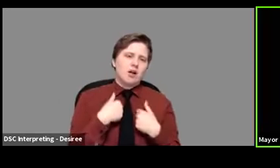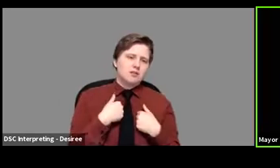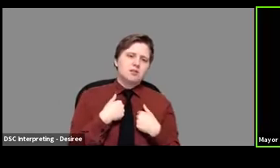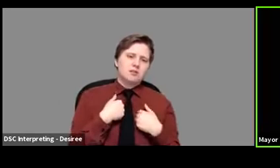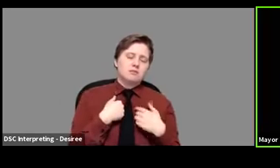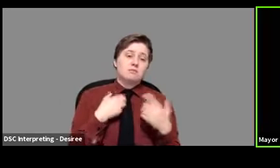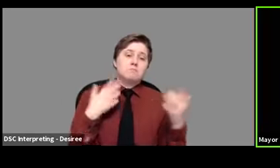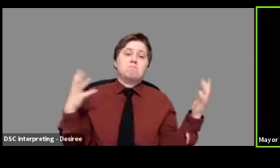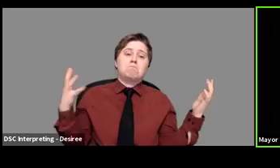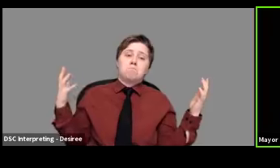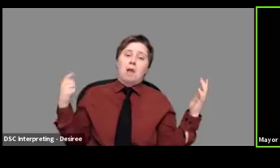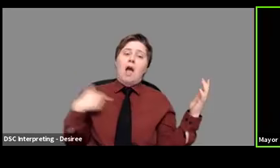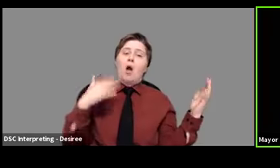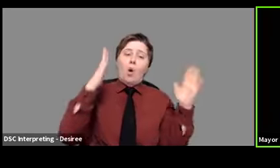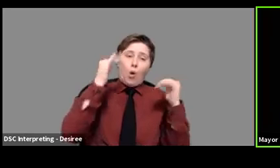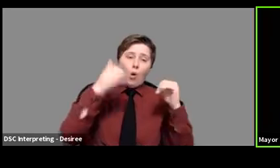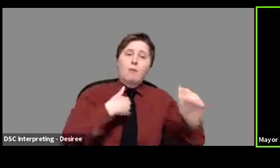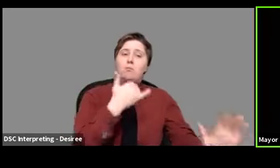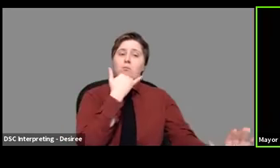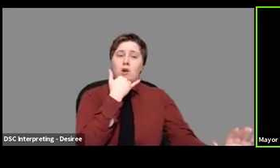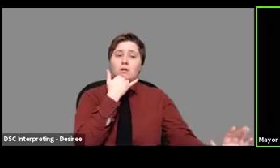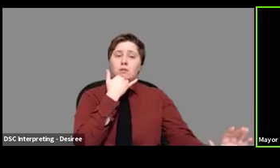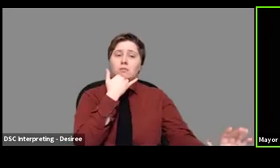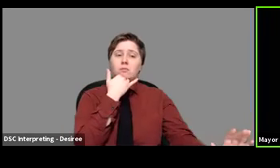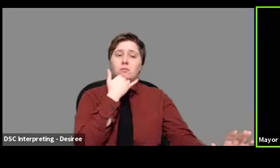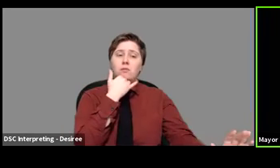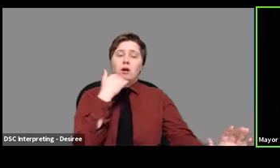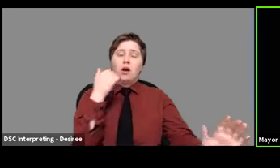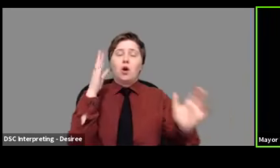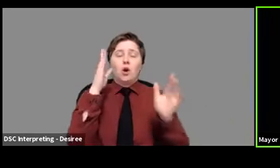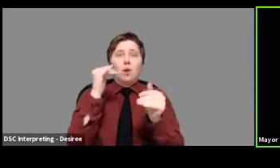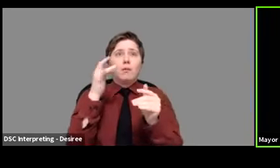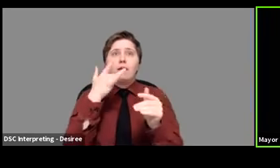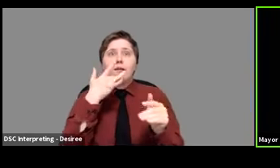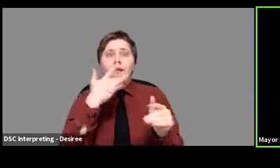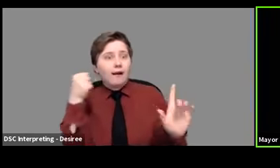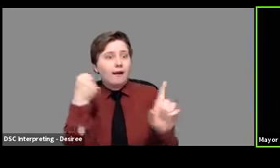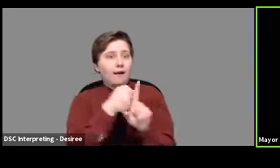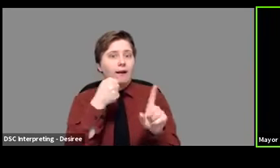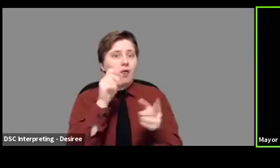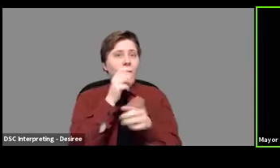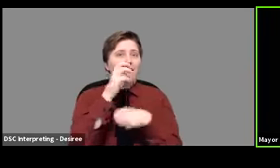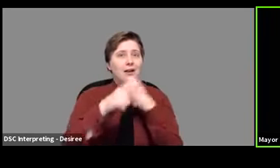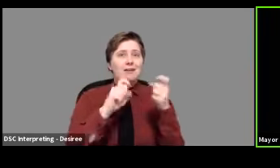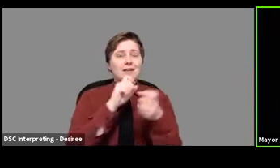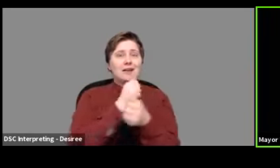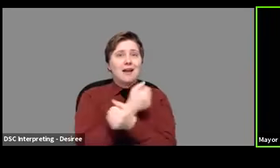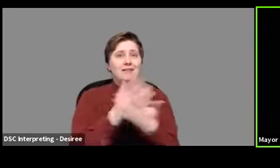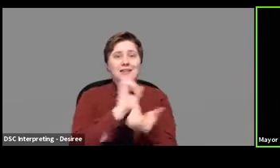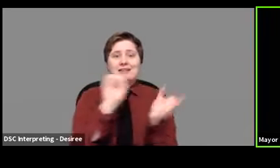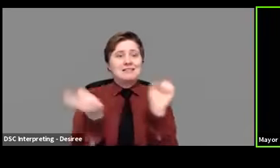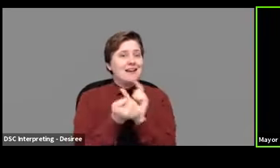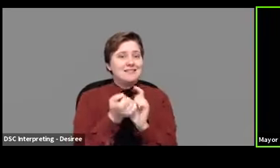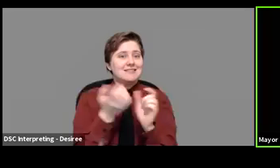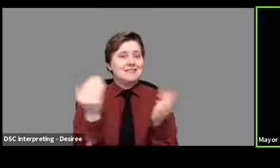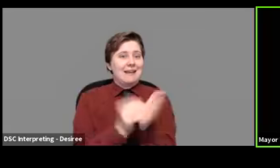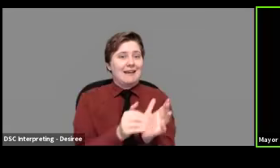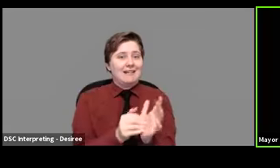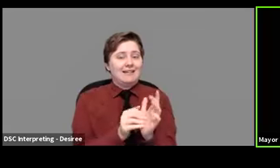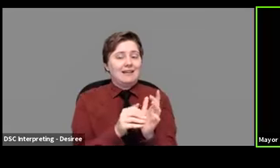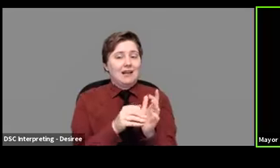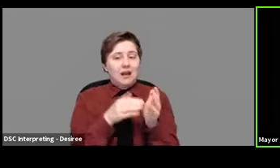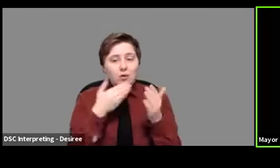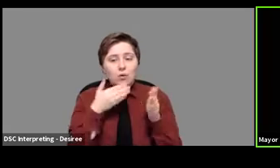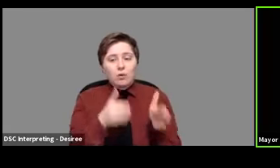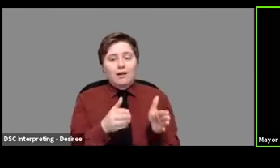Maybe, I hope I'm wrong. I hope we somehow catch lightning in a bottle and the world changes here in the next couple weeks, uh, in a